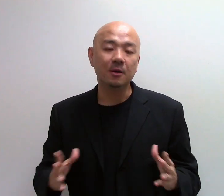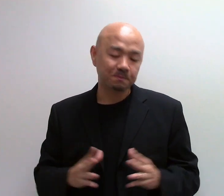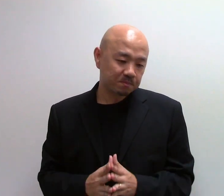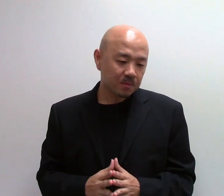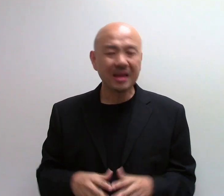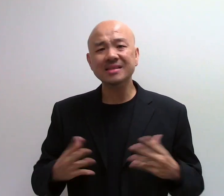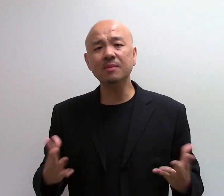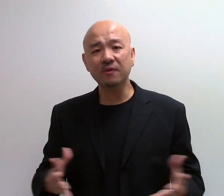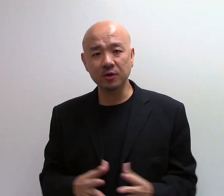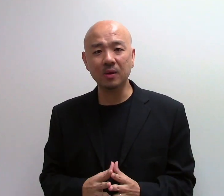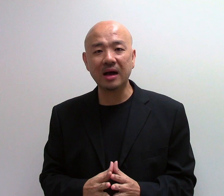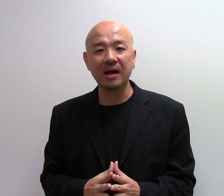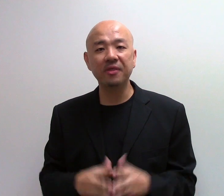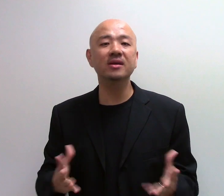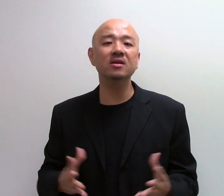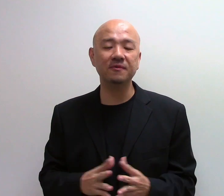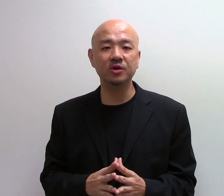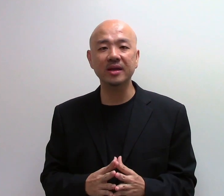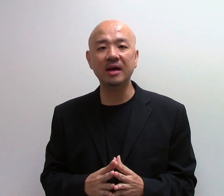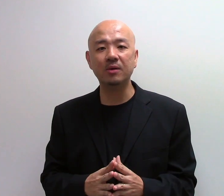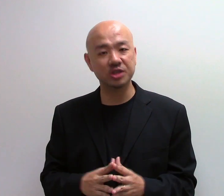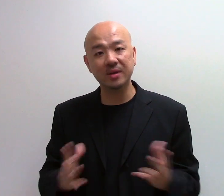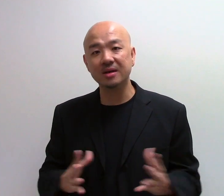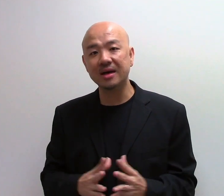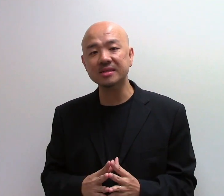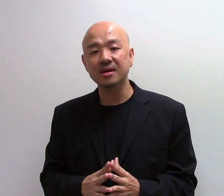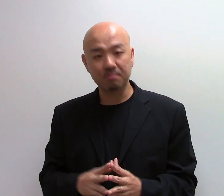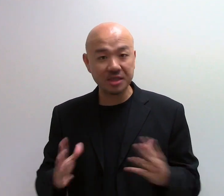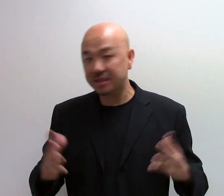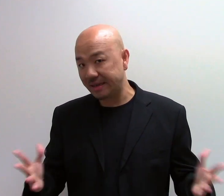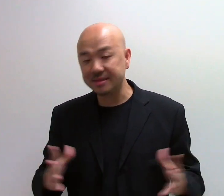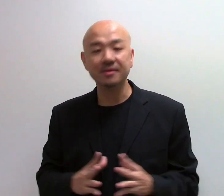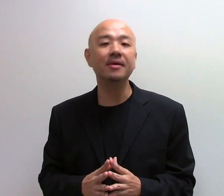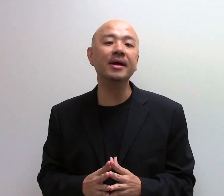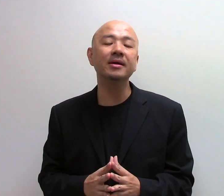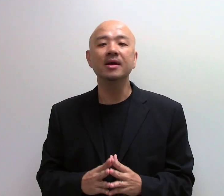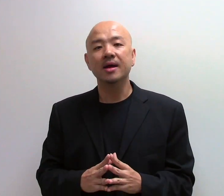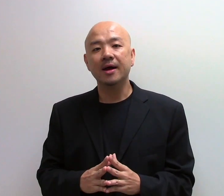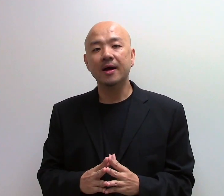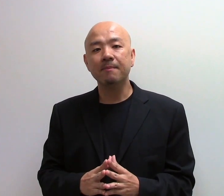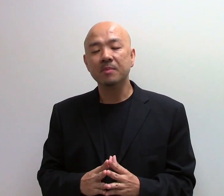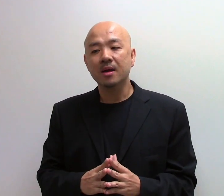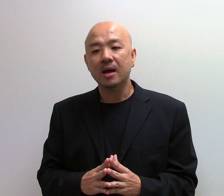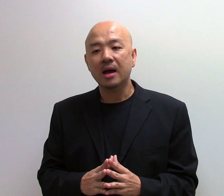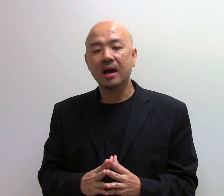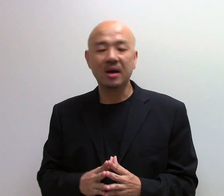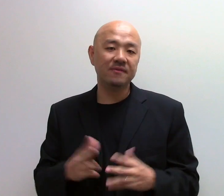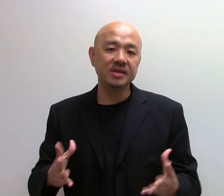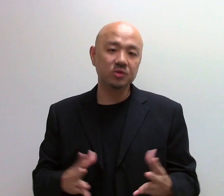Now, some of you are thinking of joining our G1 class much later, alright? I have this to